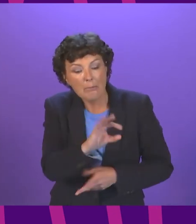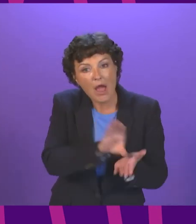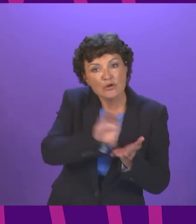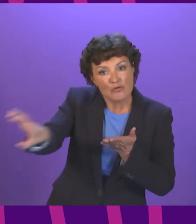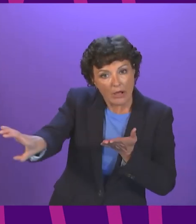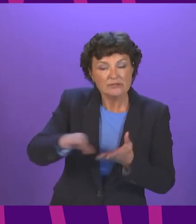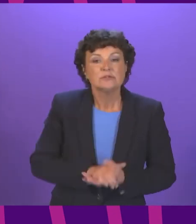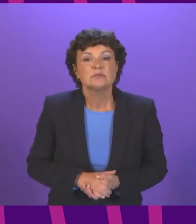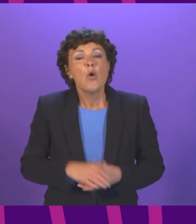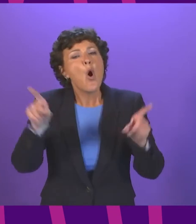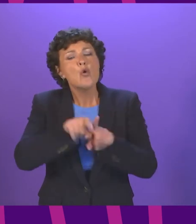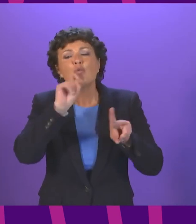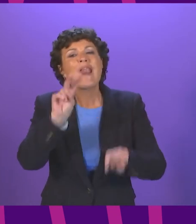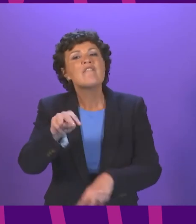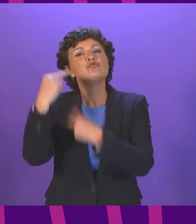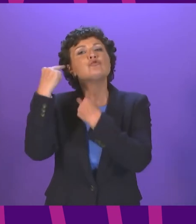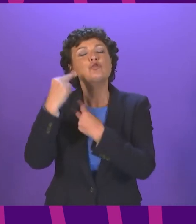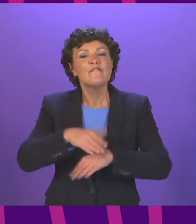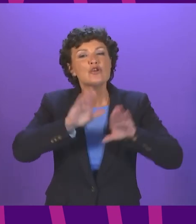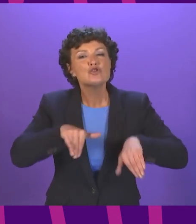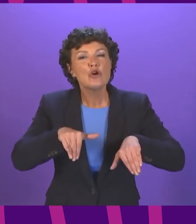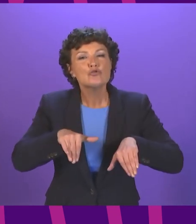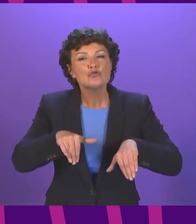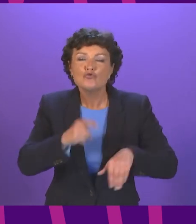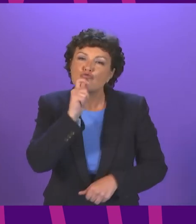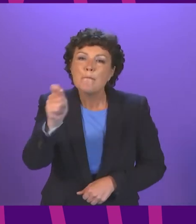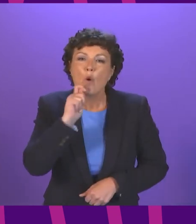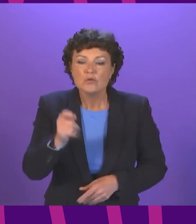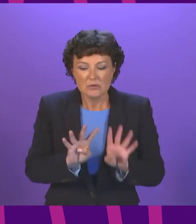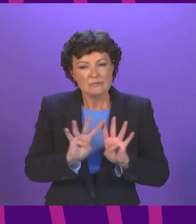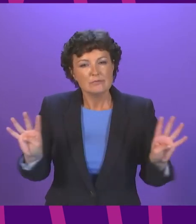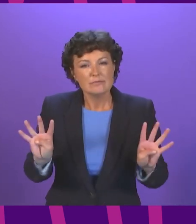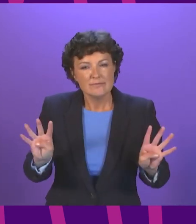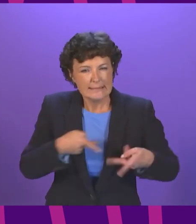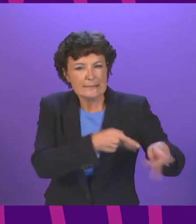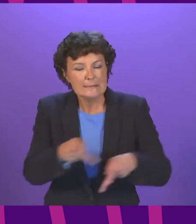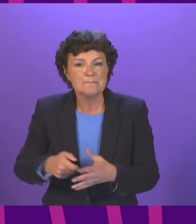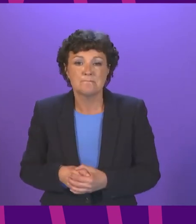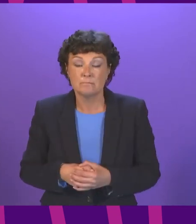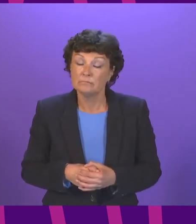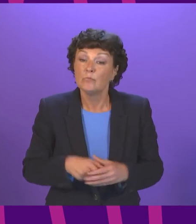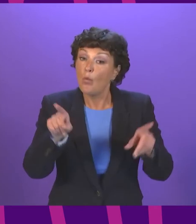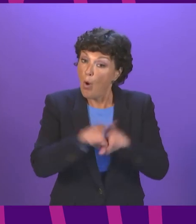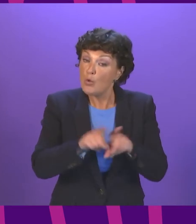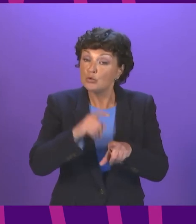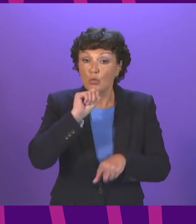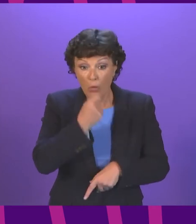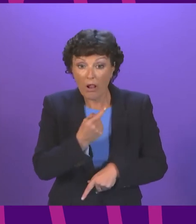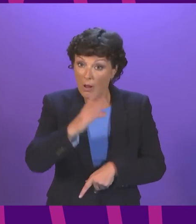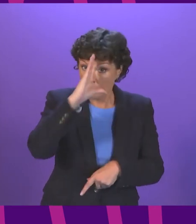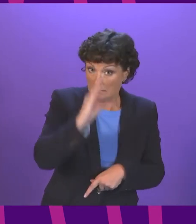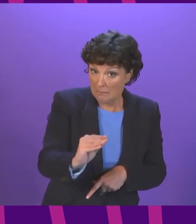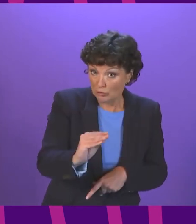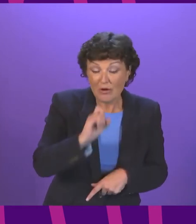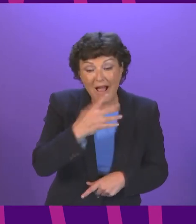system We will do more to avoid children entering care by improving the preventative support available to families before they